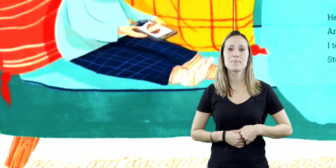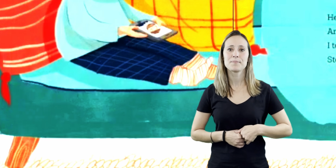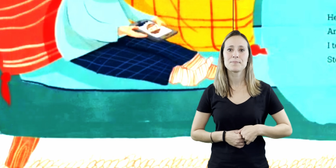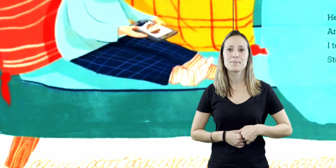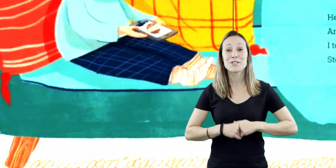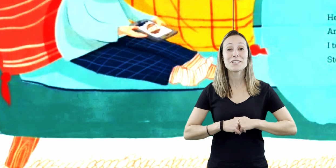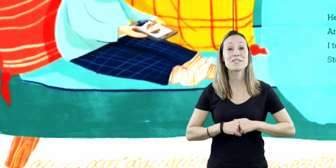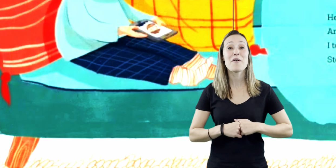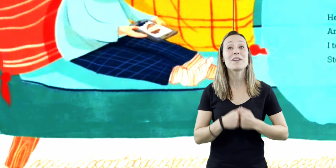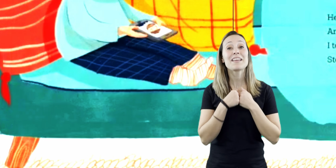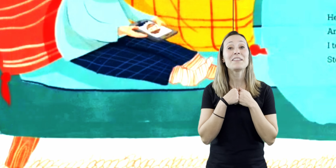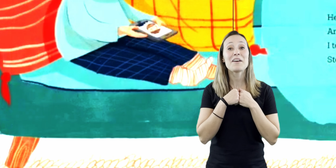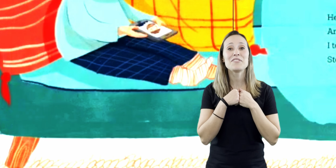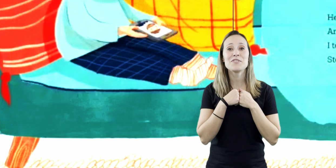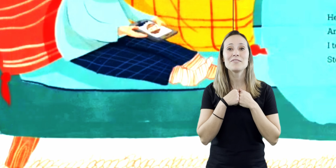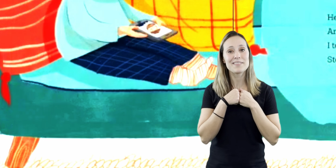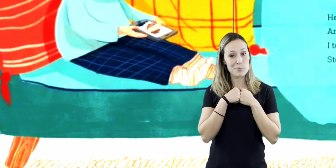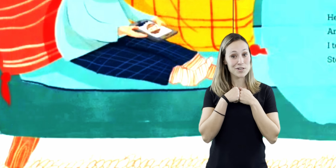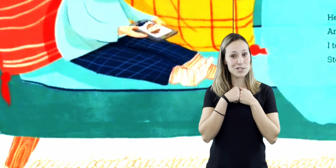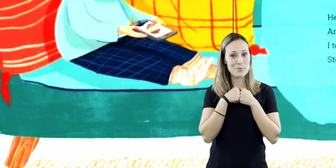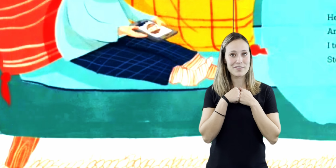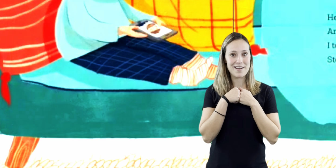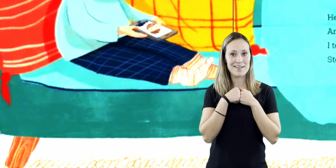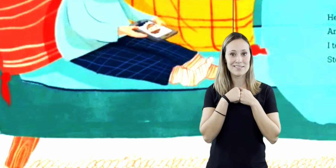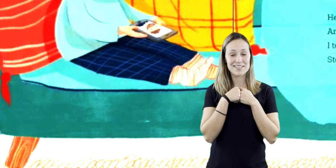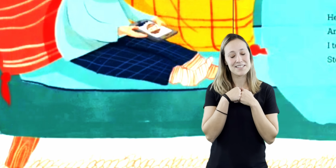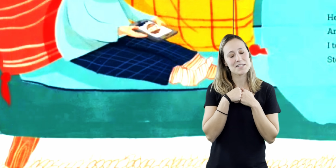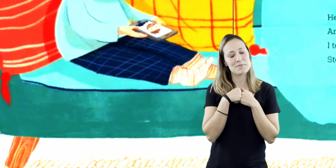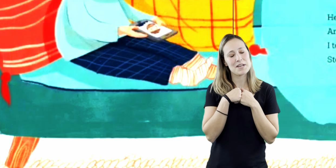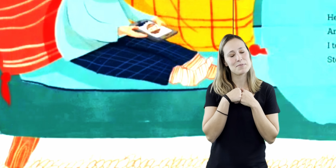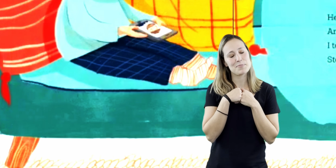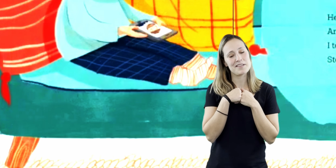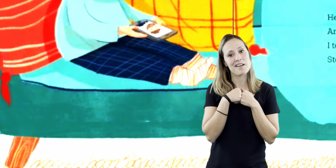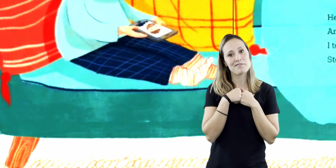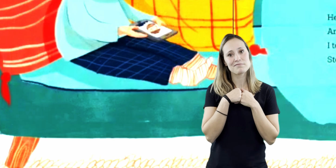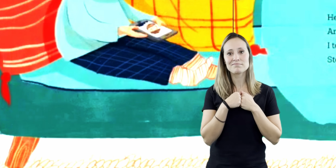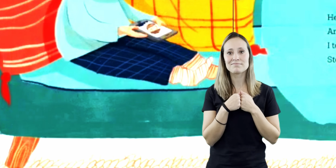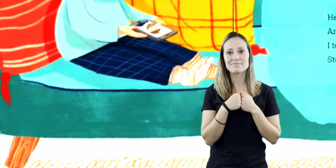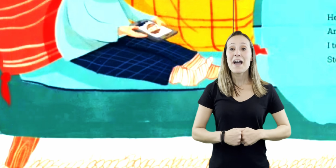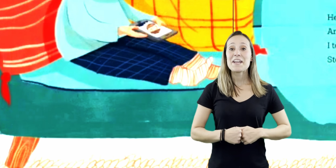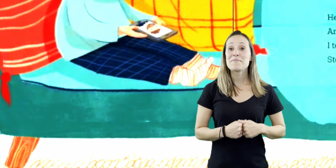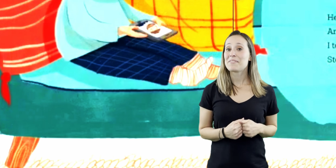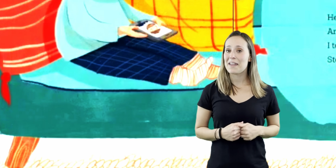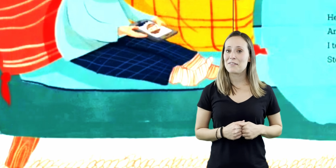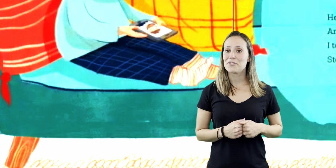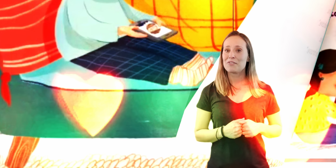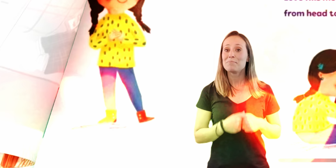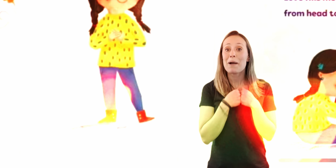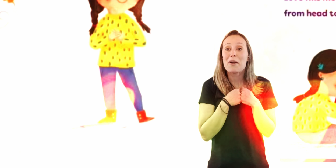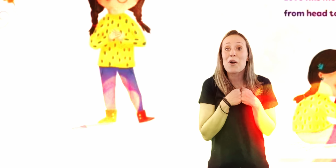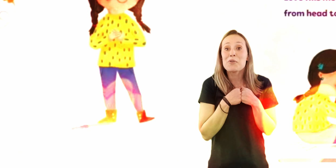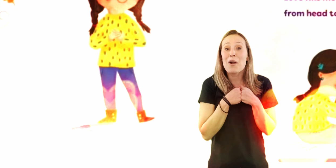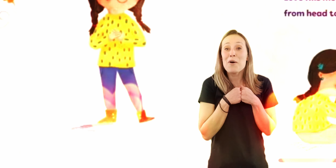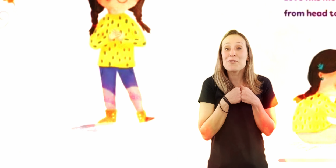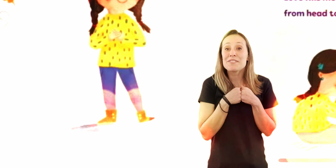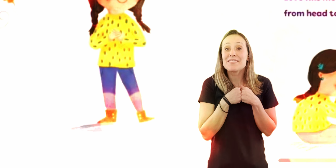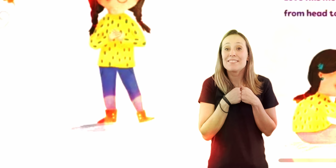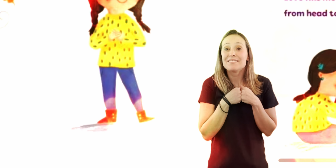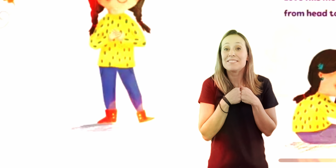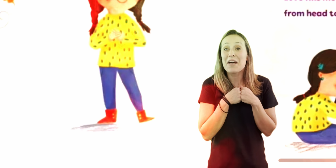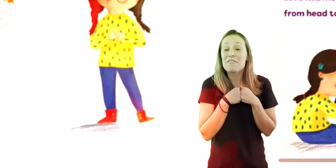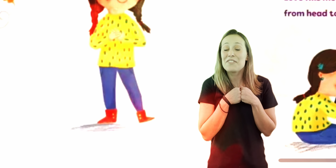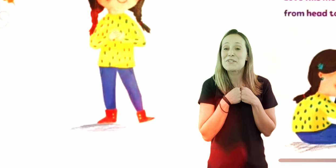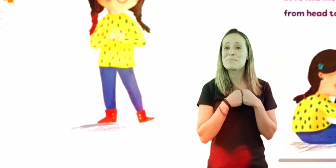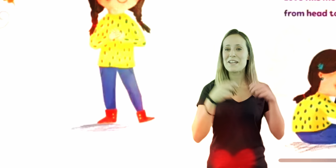hard. Just knowing they love you, they wish they were there, can sometimes be enough. I am thankful. My heart grows.